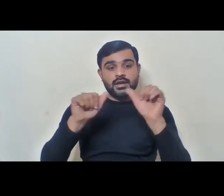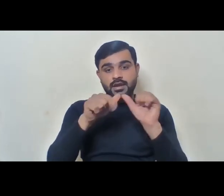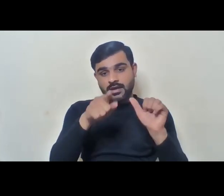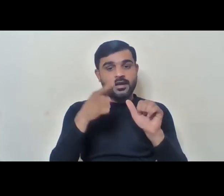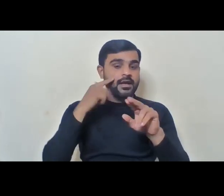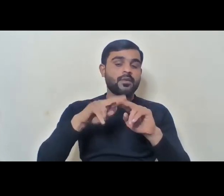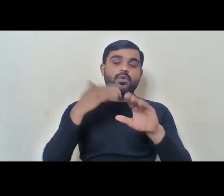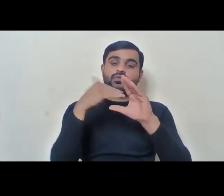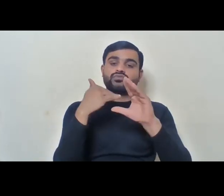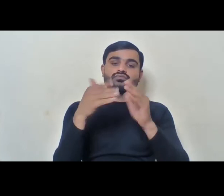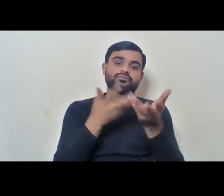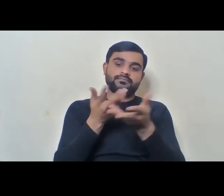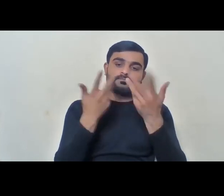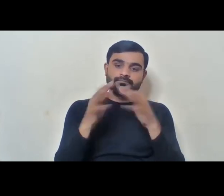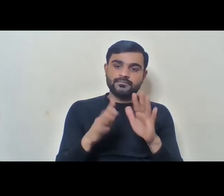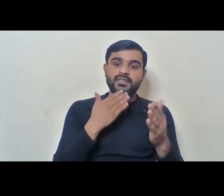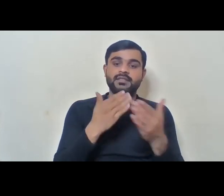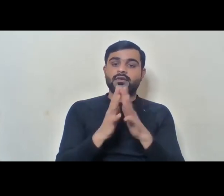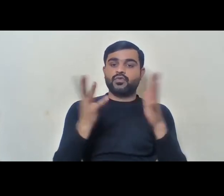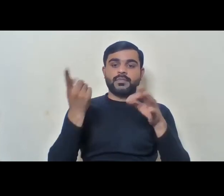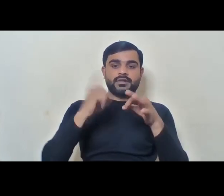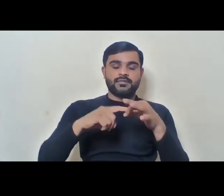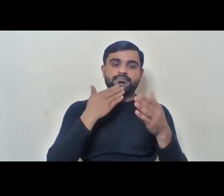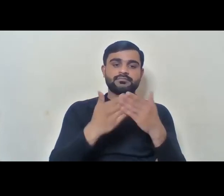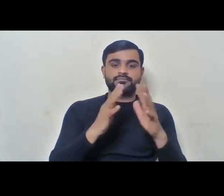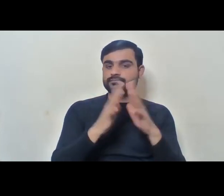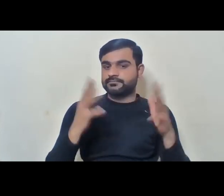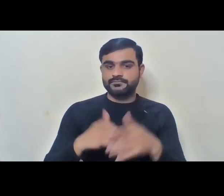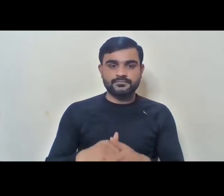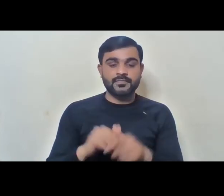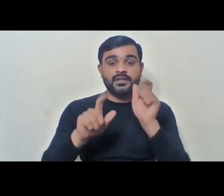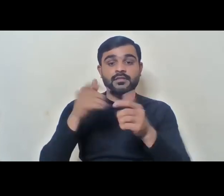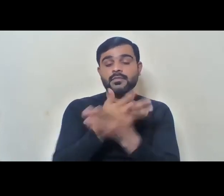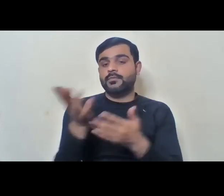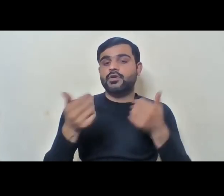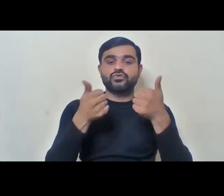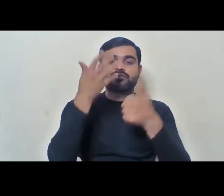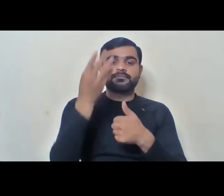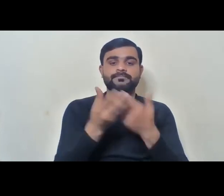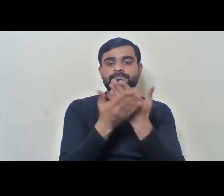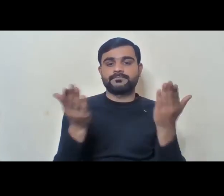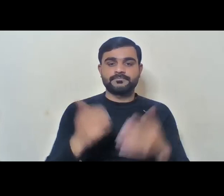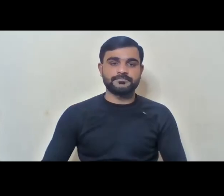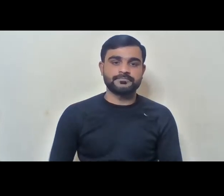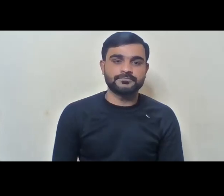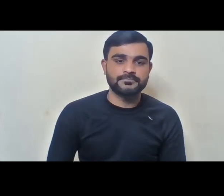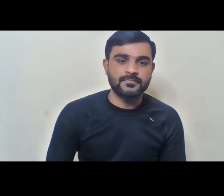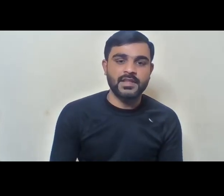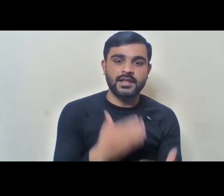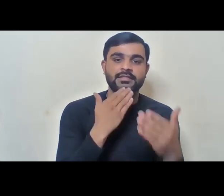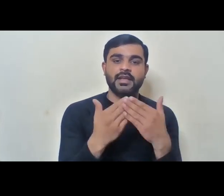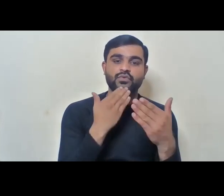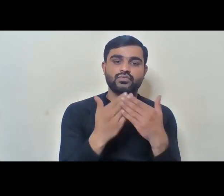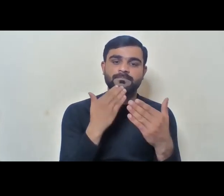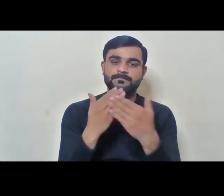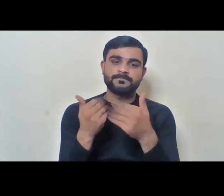can send a comment. Thank you so much for joining us today, Jenna. Thank you so much. Thank you everybody. Have a good evening. Thank you. Thank